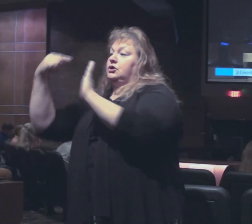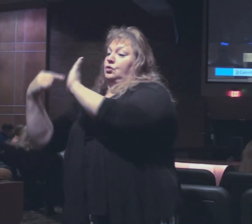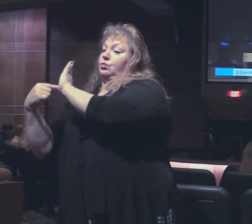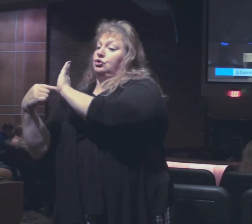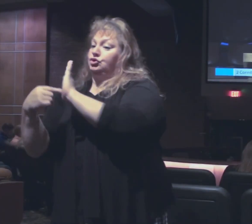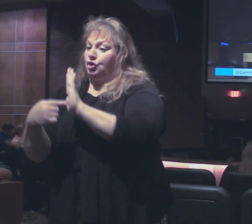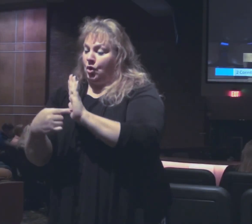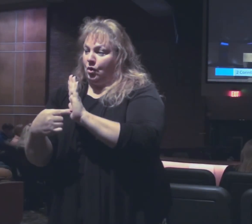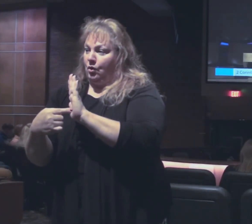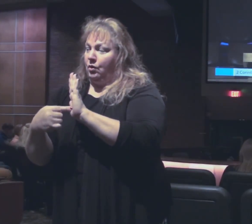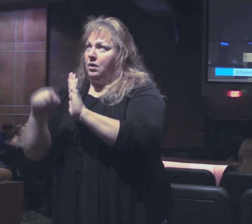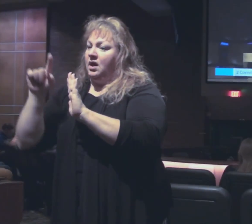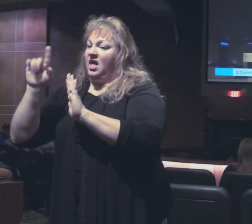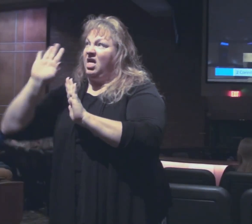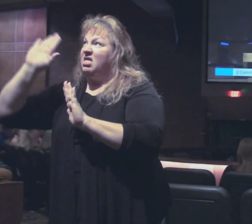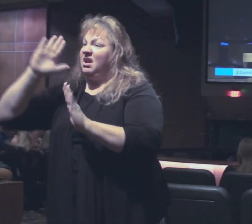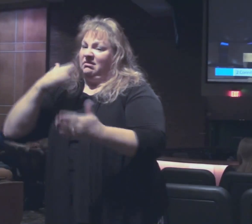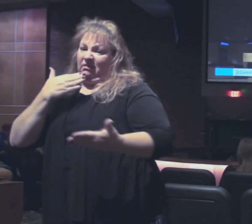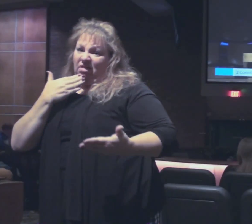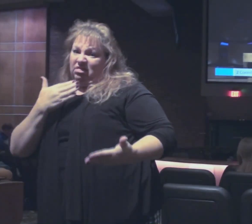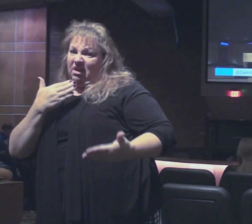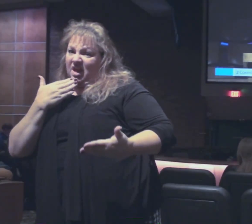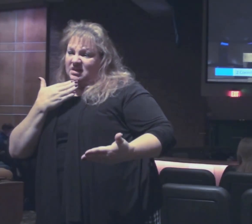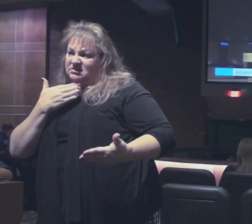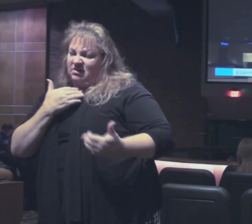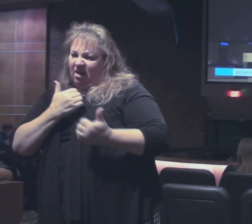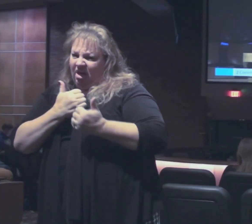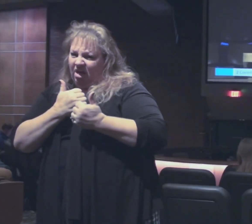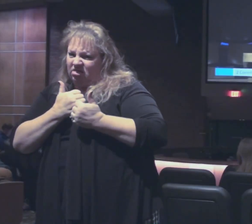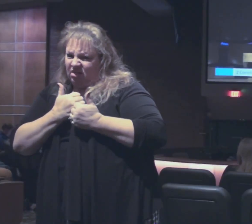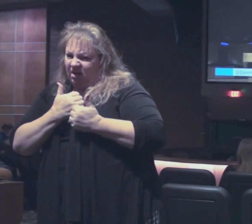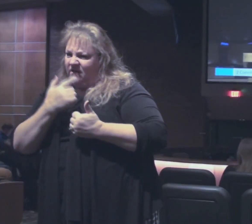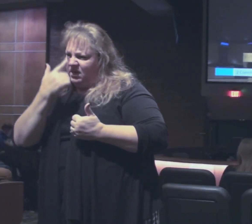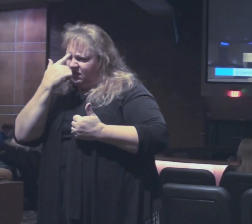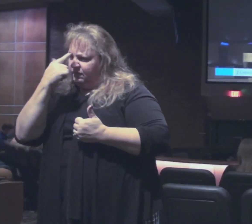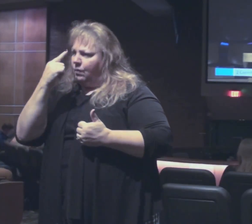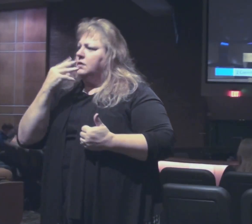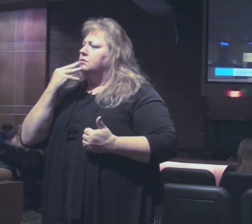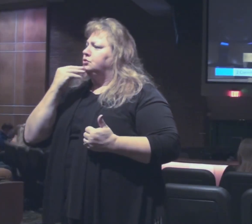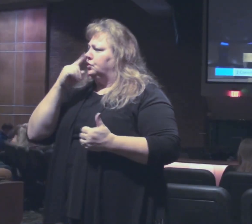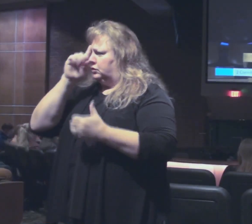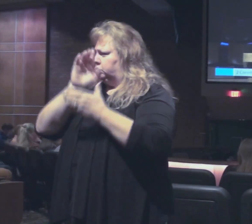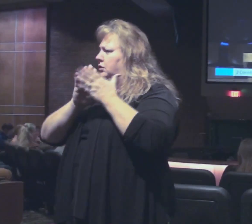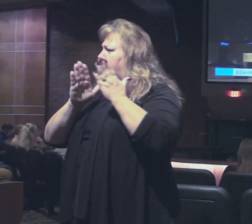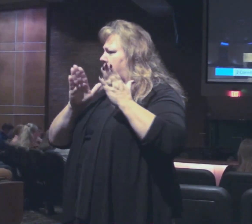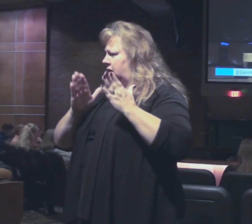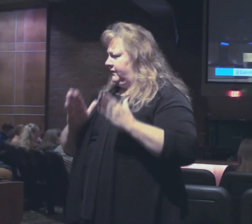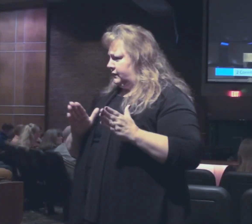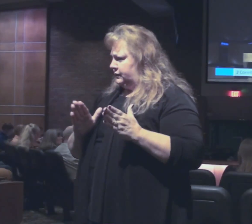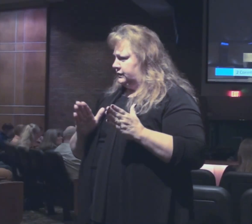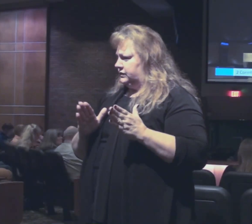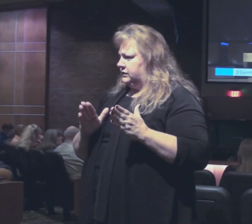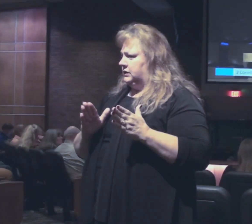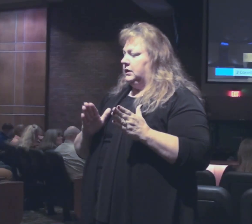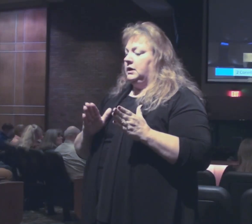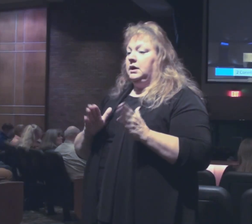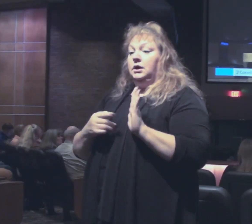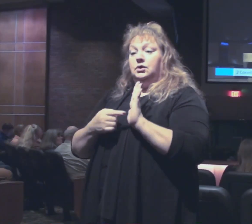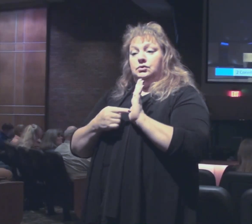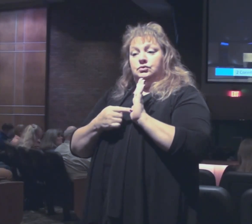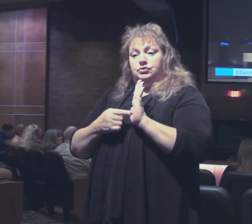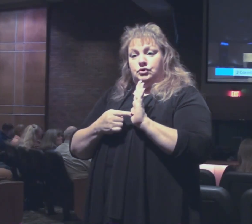their appreciation and love for these Jewish believers. And acknowledging